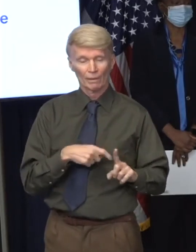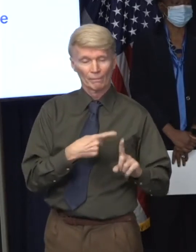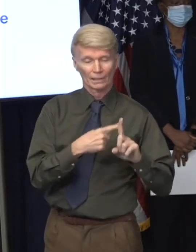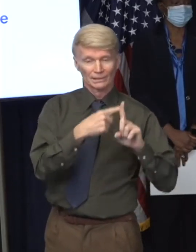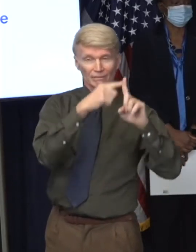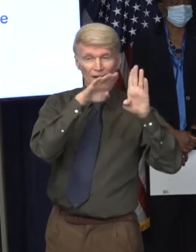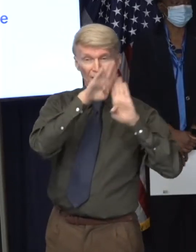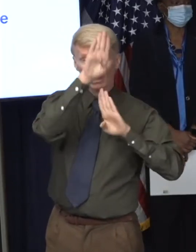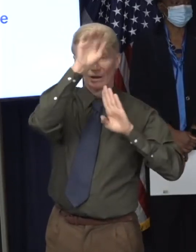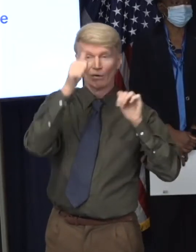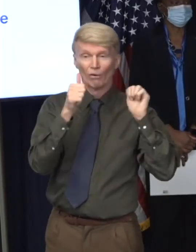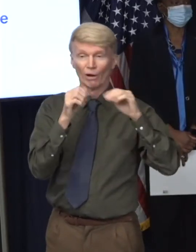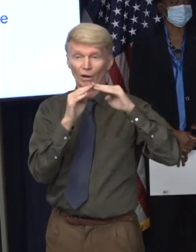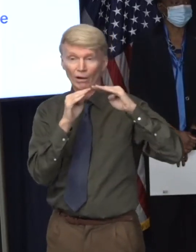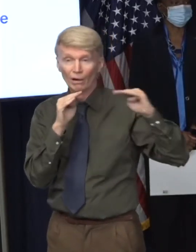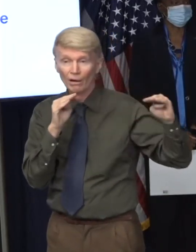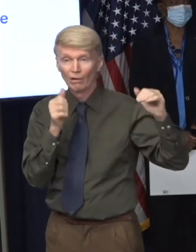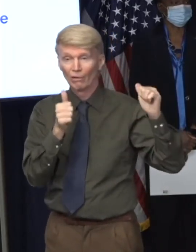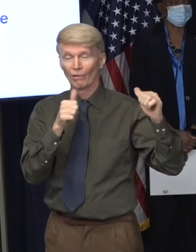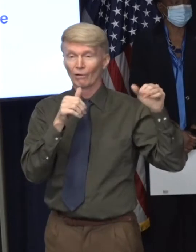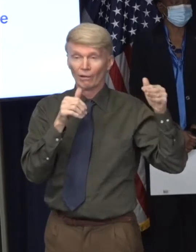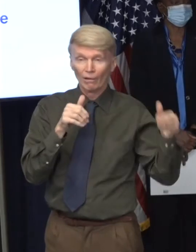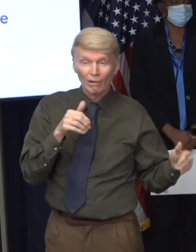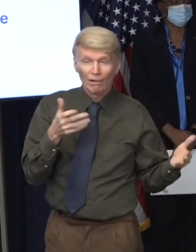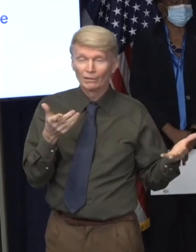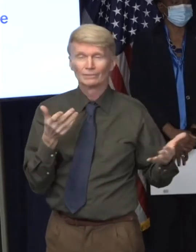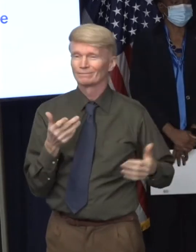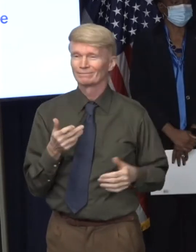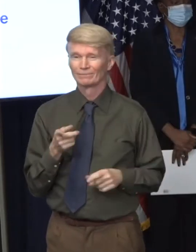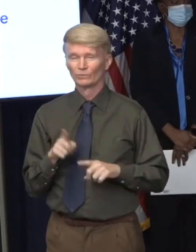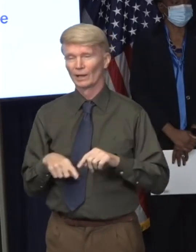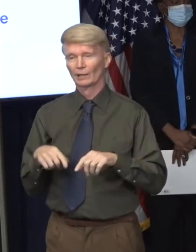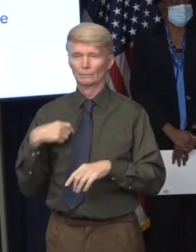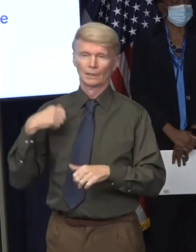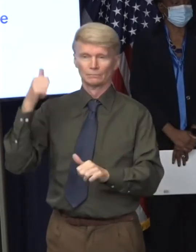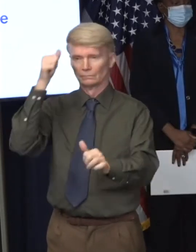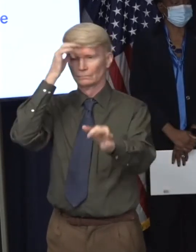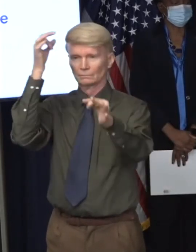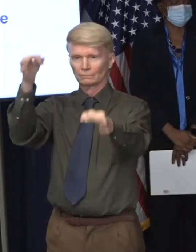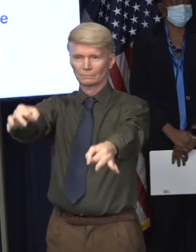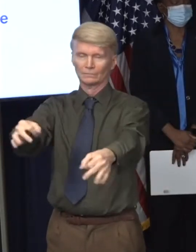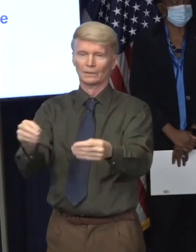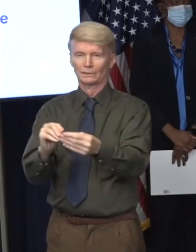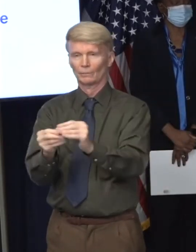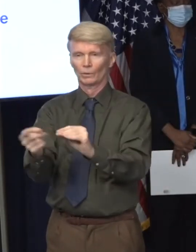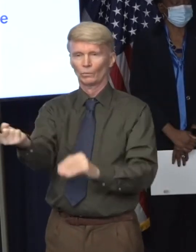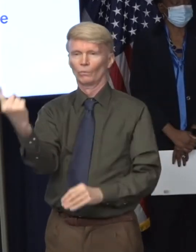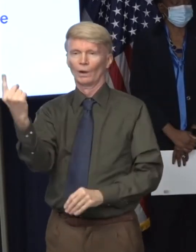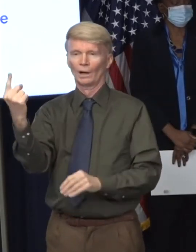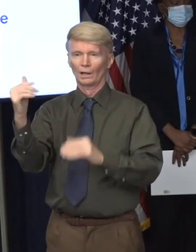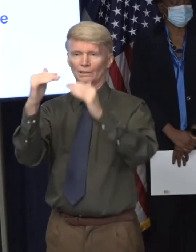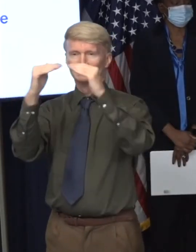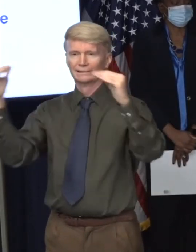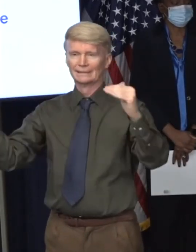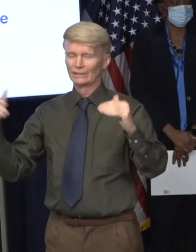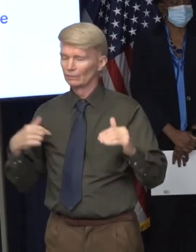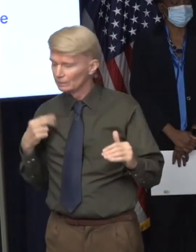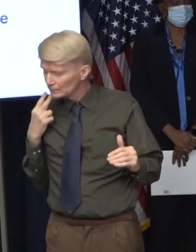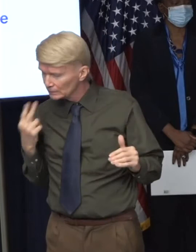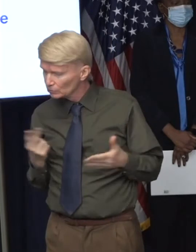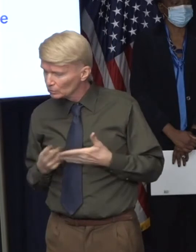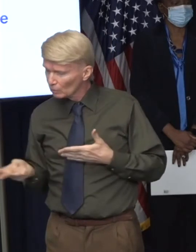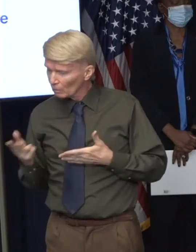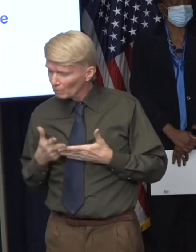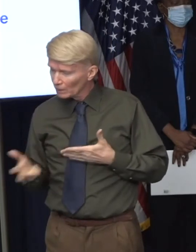And so it's not something that you just impose one after another after another. So, know, Tier 1 mitigations, you want to see after two or three weeks